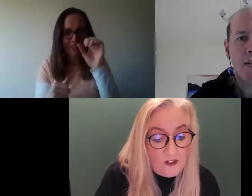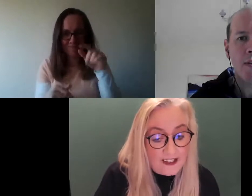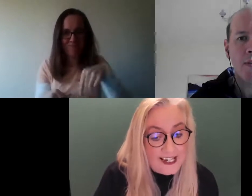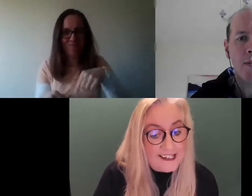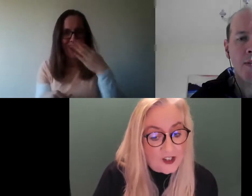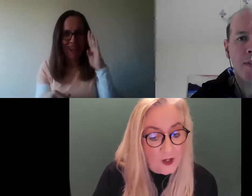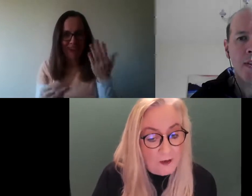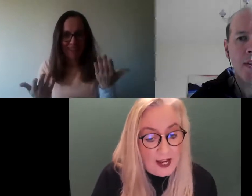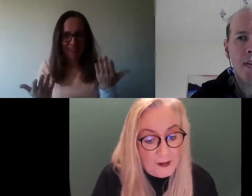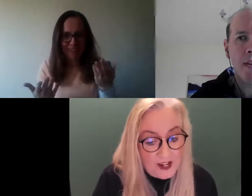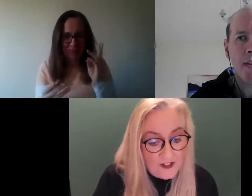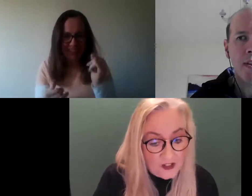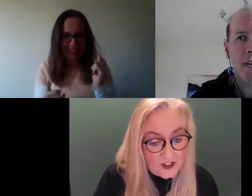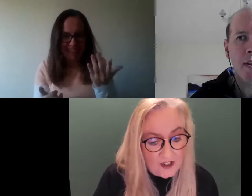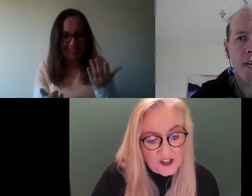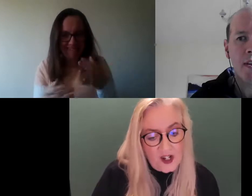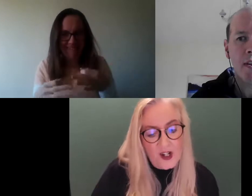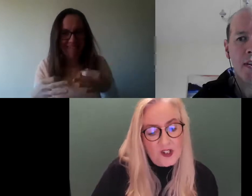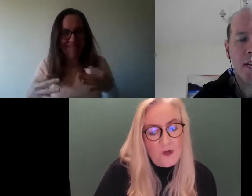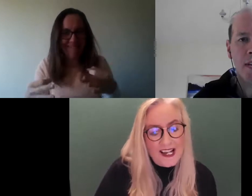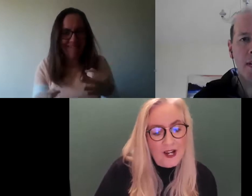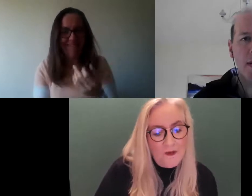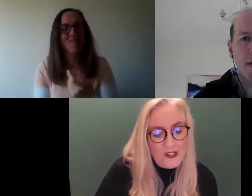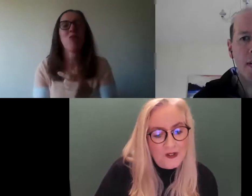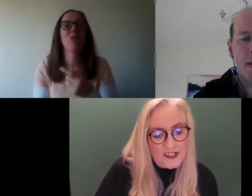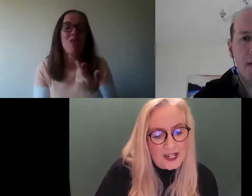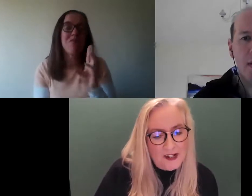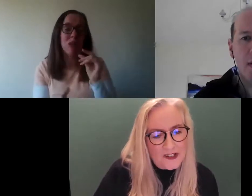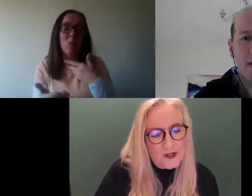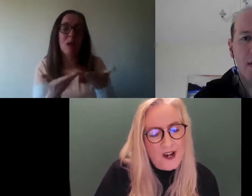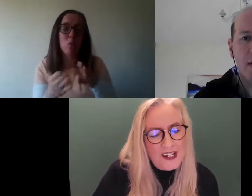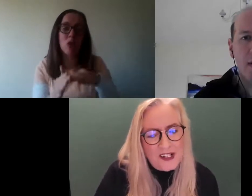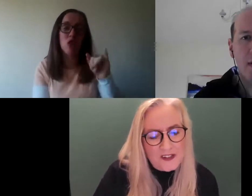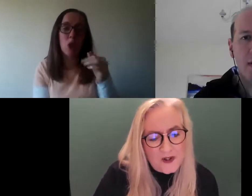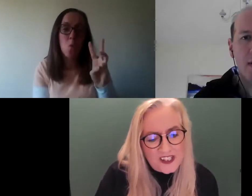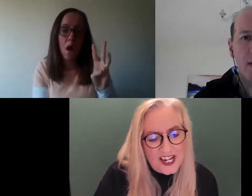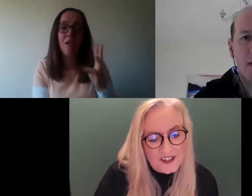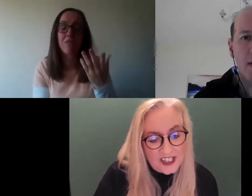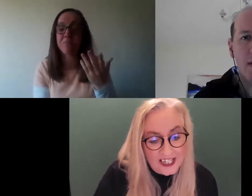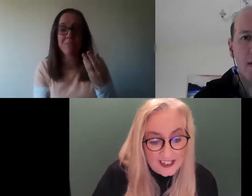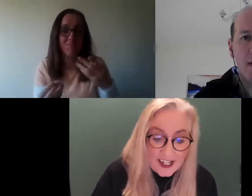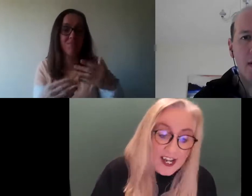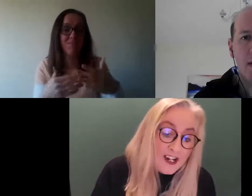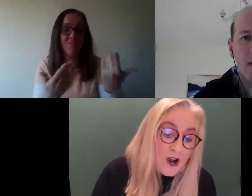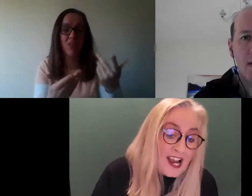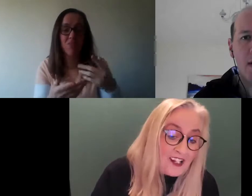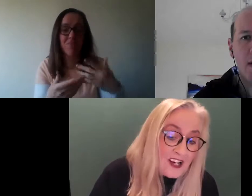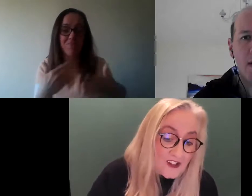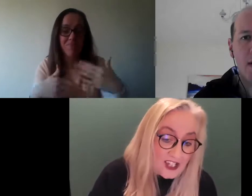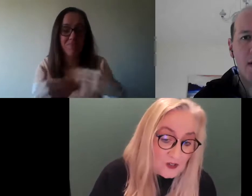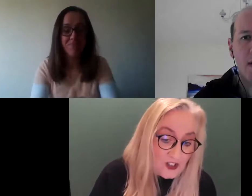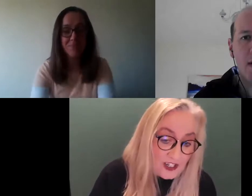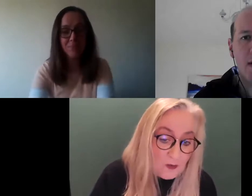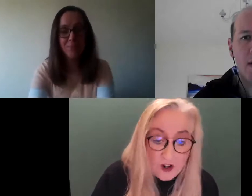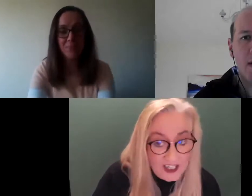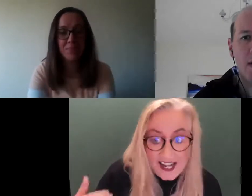of COVID, they set up a video service. So why can't we do the same here? So why are there those kind of delays? Now, I had a